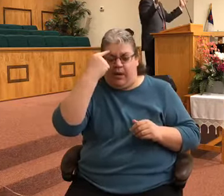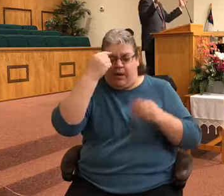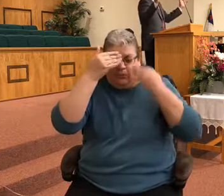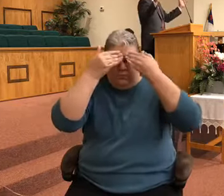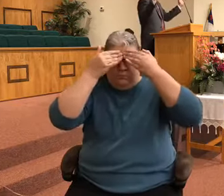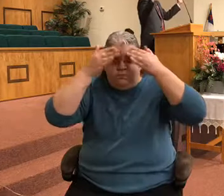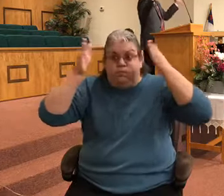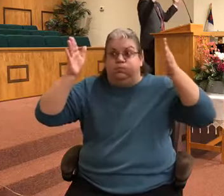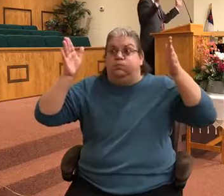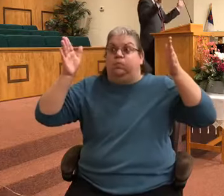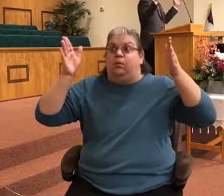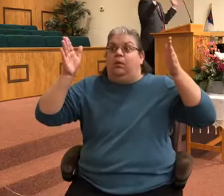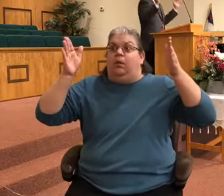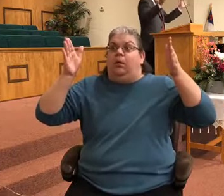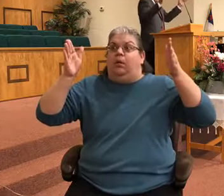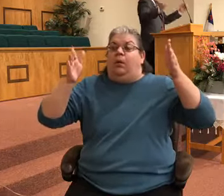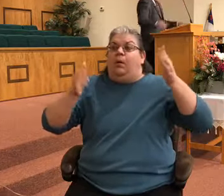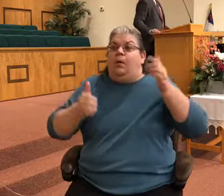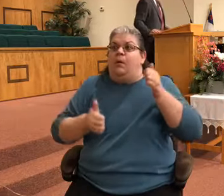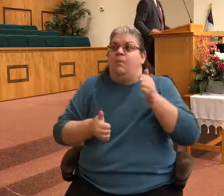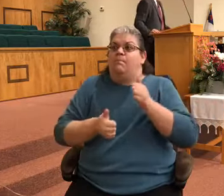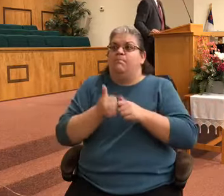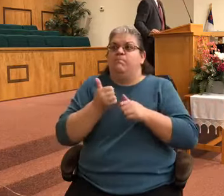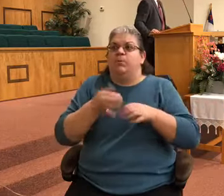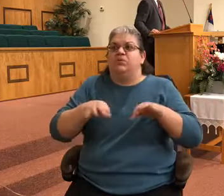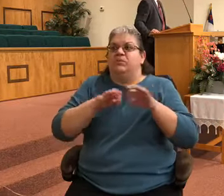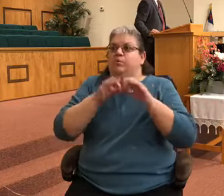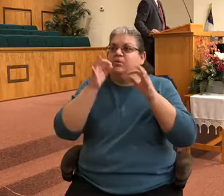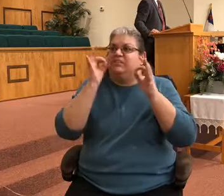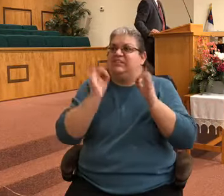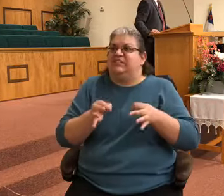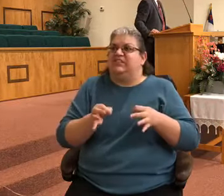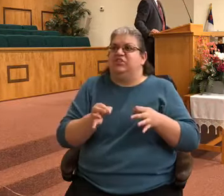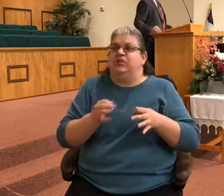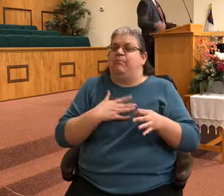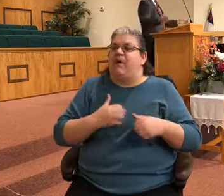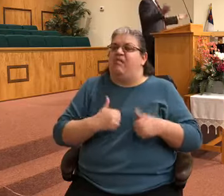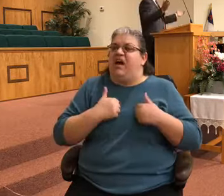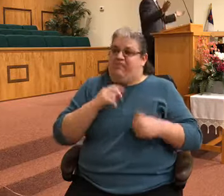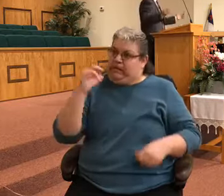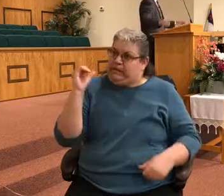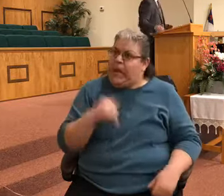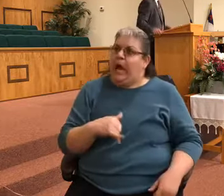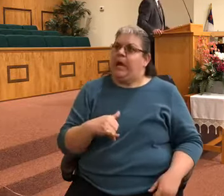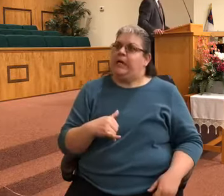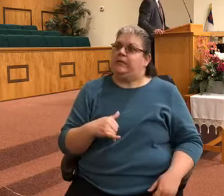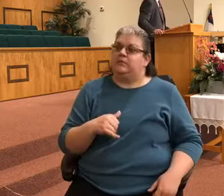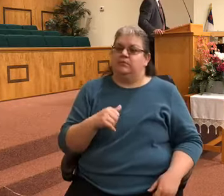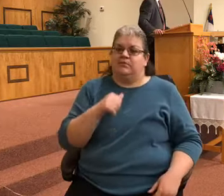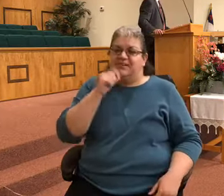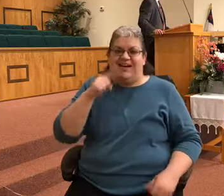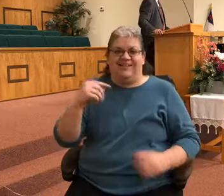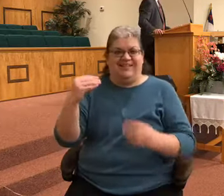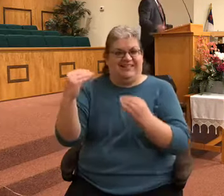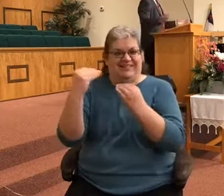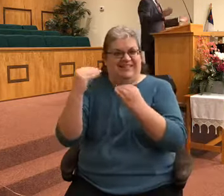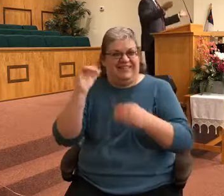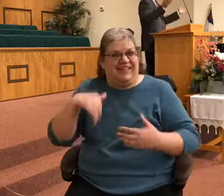important decision I'll ever make in my whole life. I didn't need any teacher to tell me that. I knew that